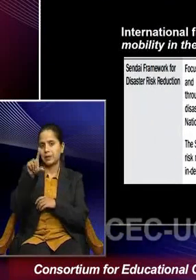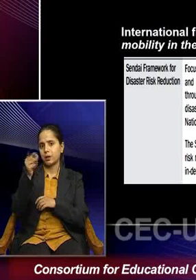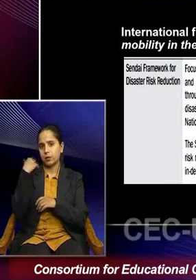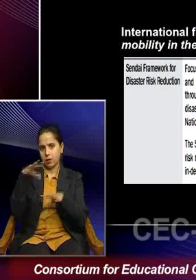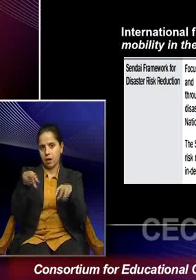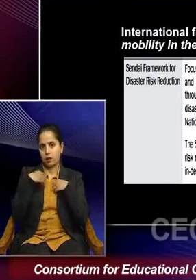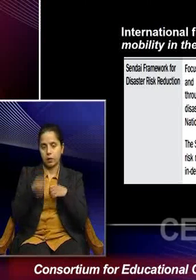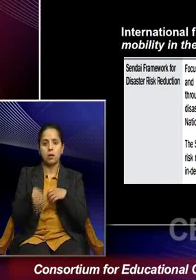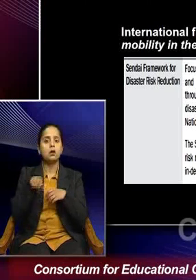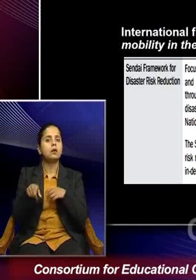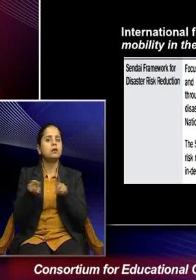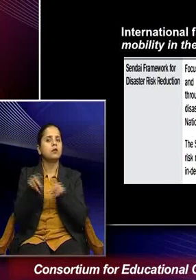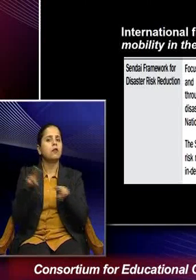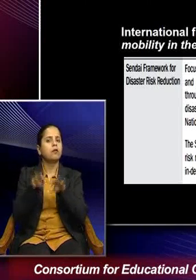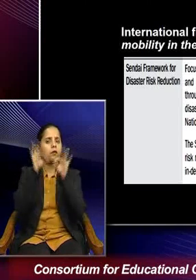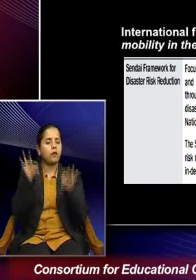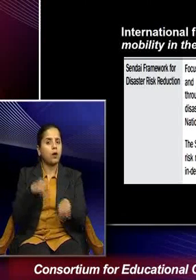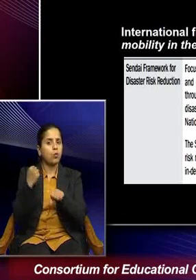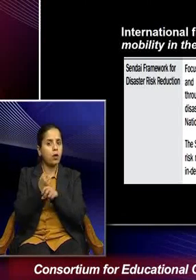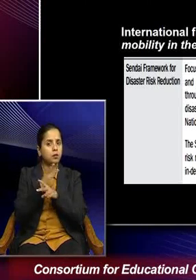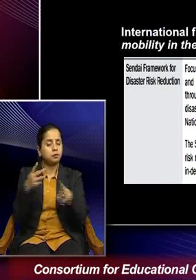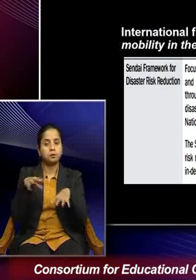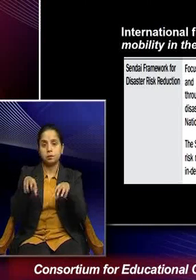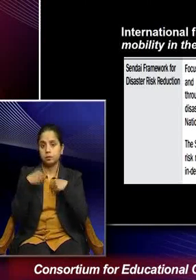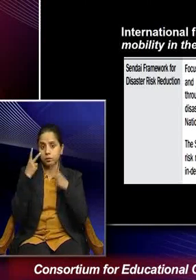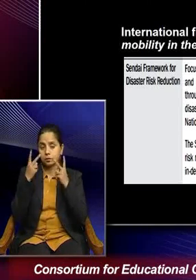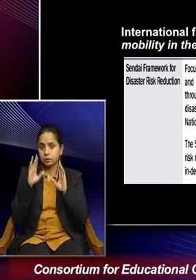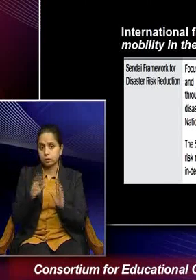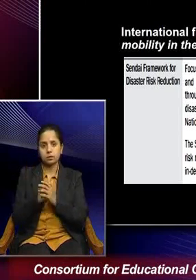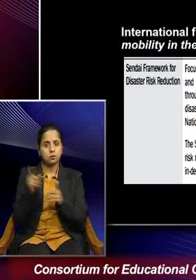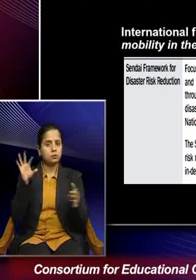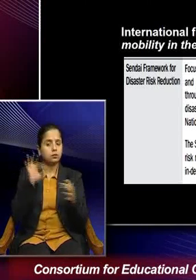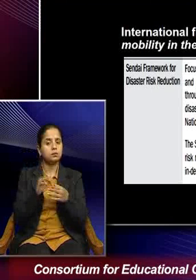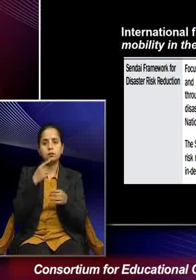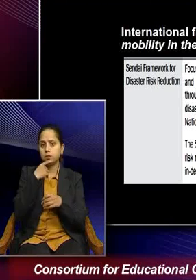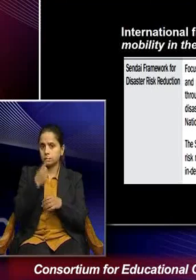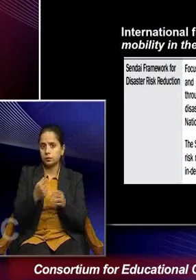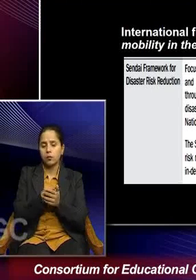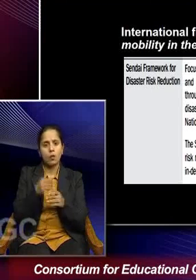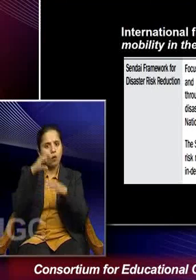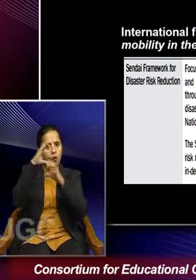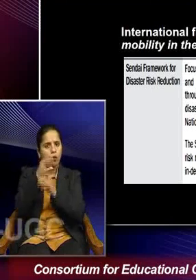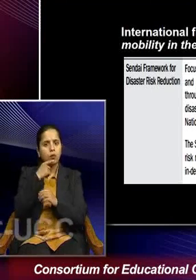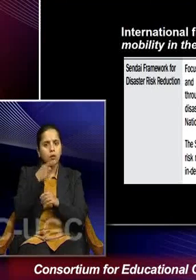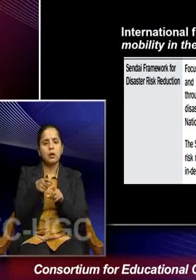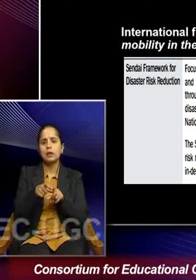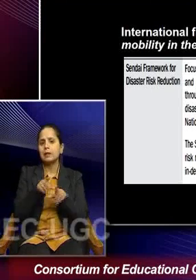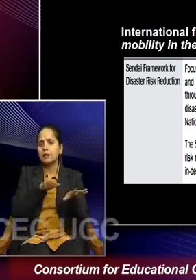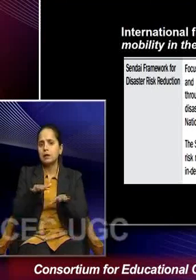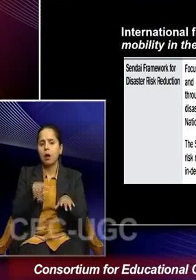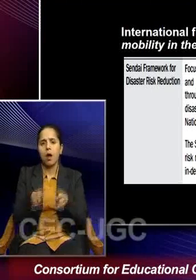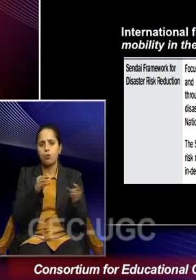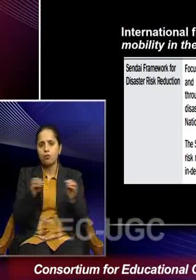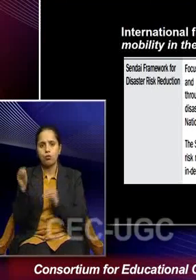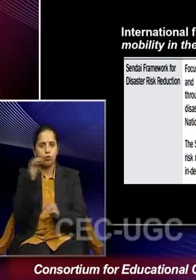The Sunday Framework for Disaster Risk Reduction also refers to, you know, focusing on disaster displacement.